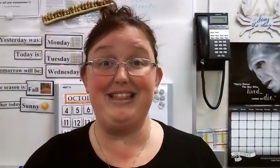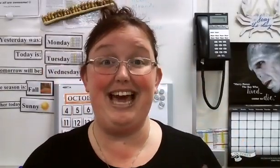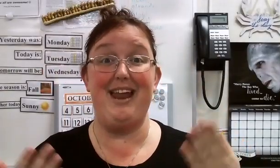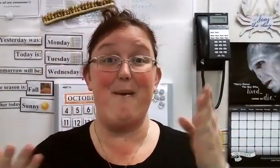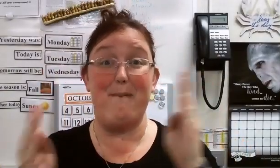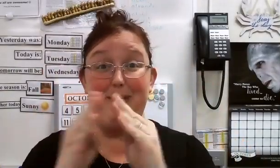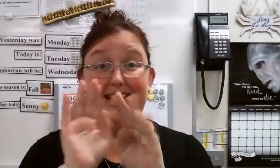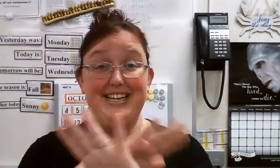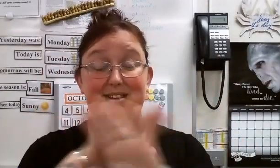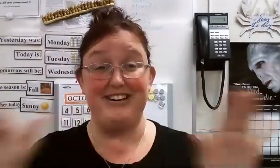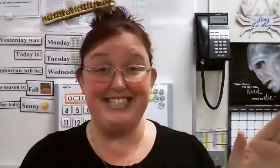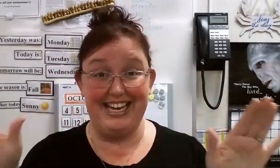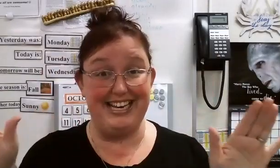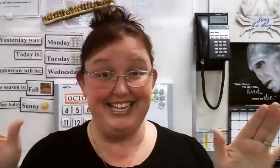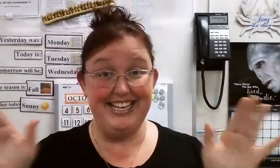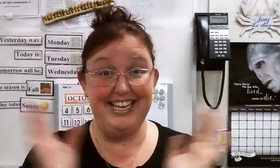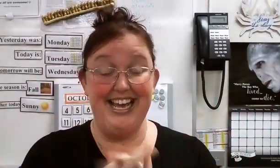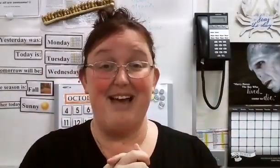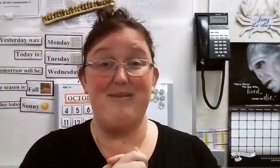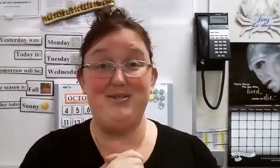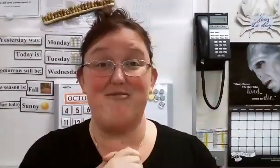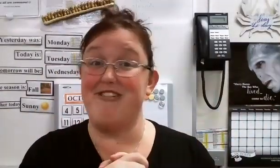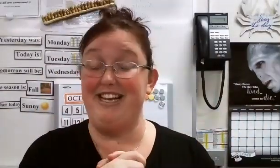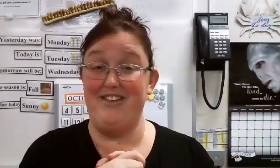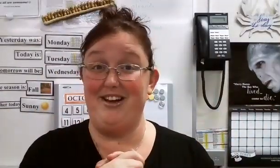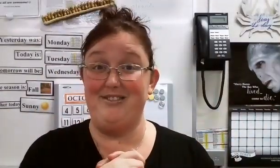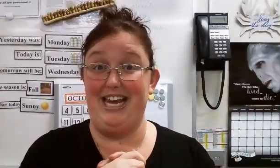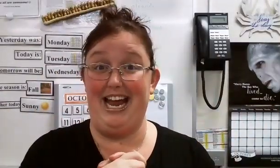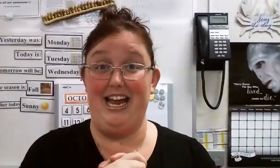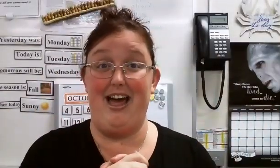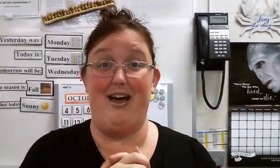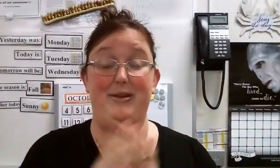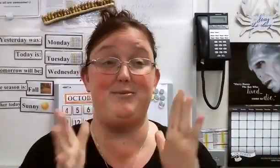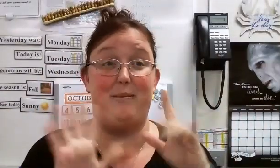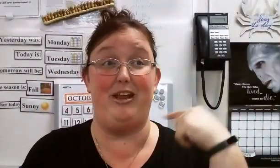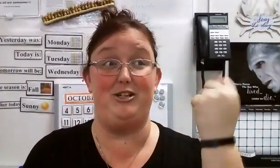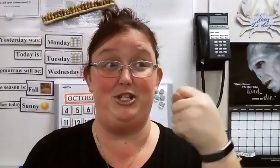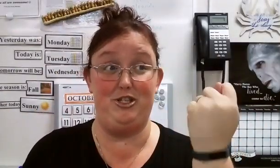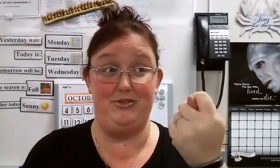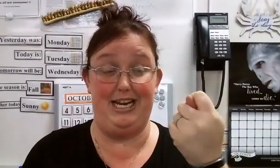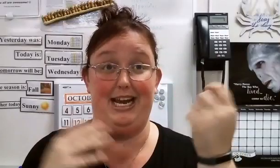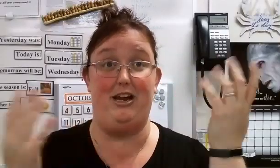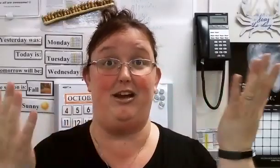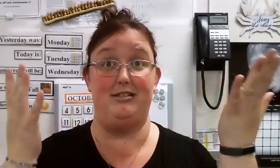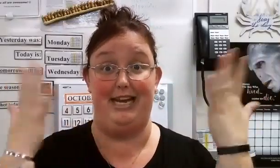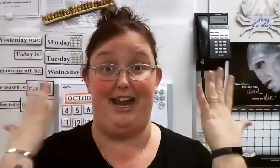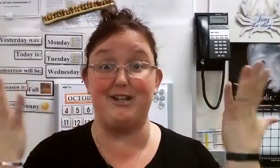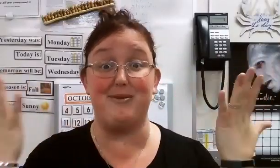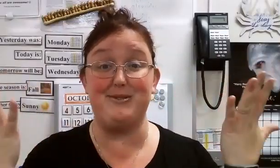with that meeting is all done. I'm going to do a reading video today. Please remember that on Tuesday, today, October